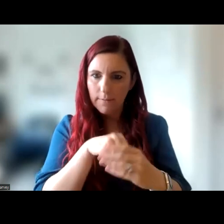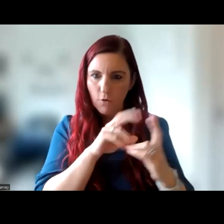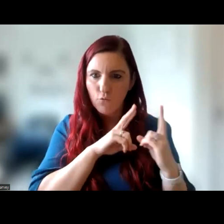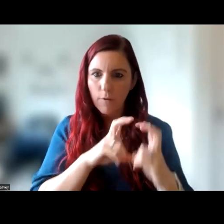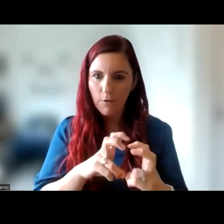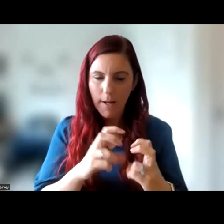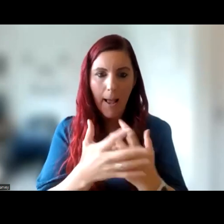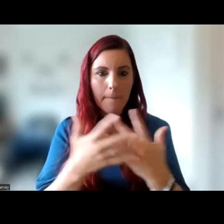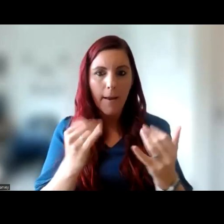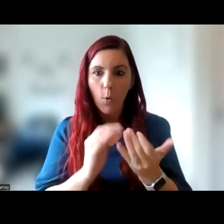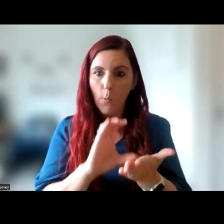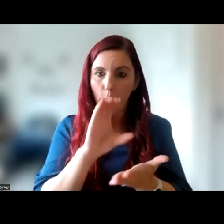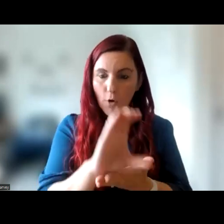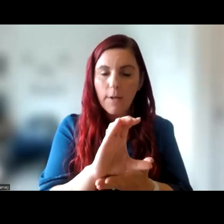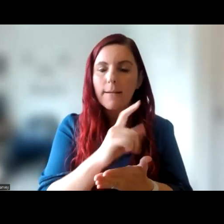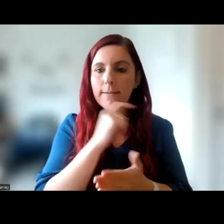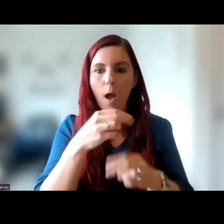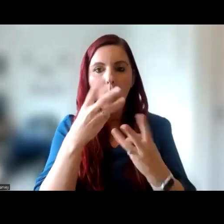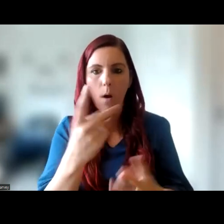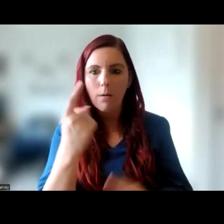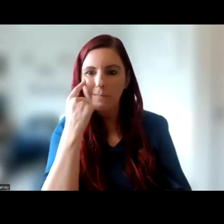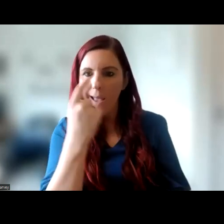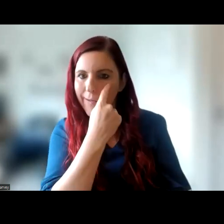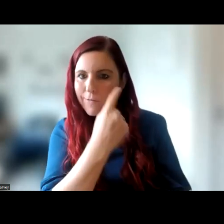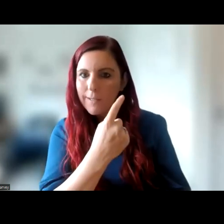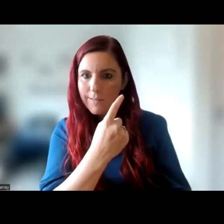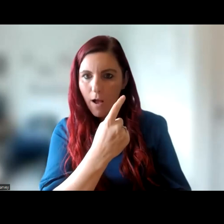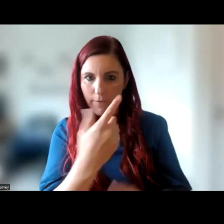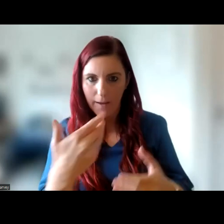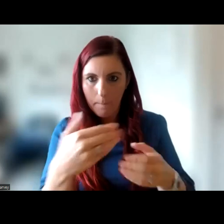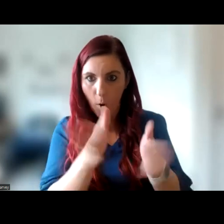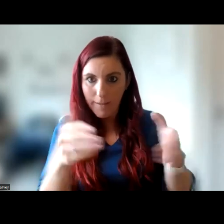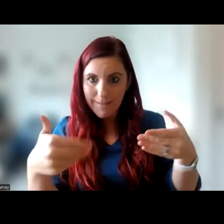now require evidence of public involvement in grant applications.